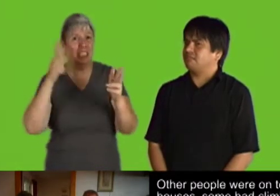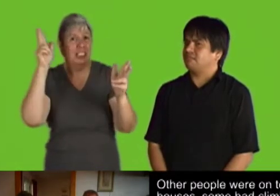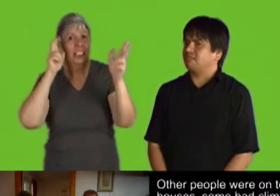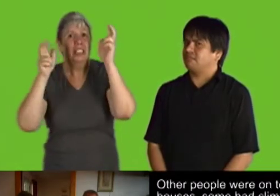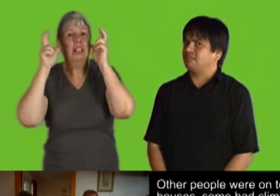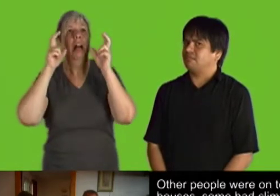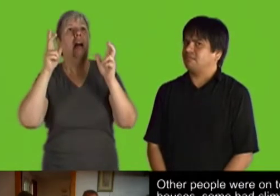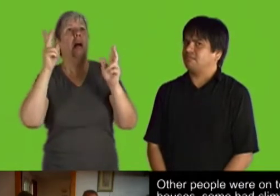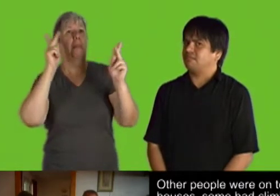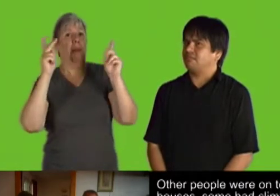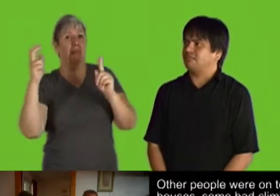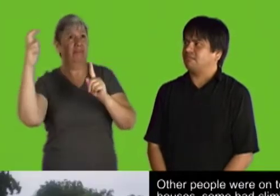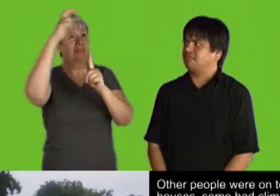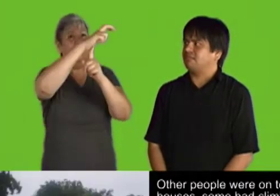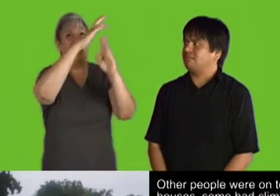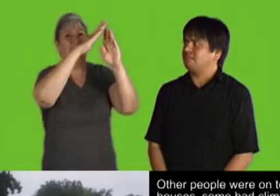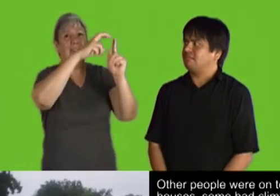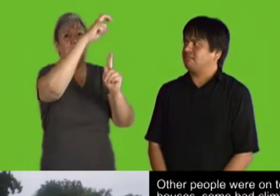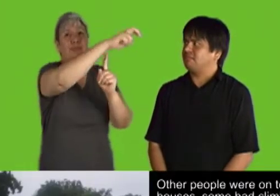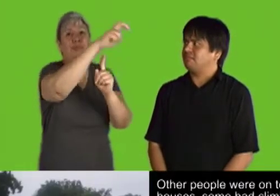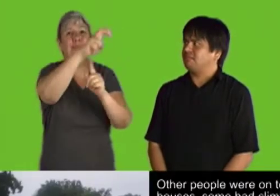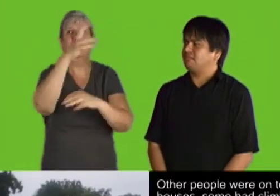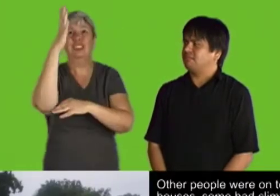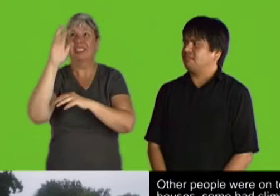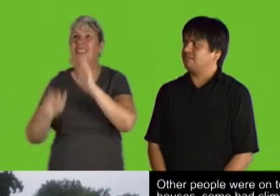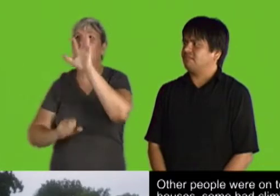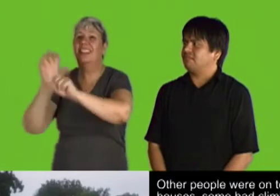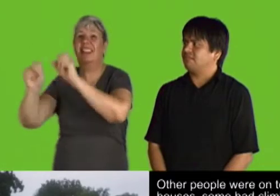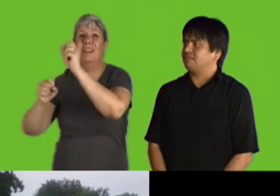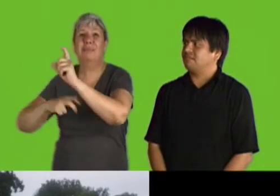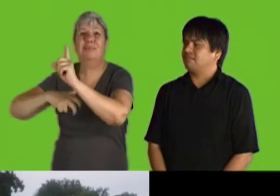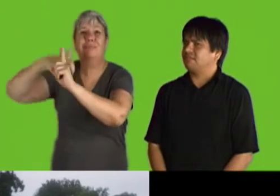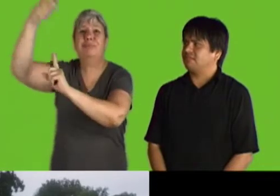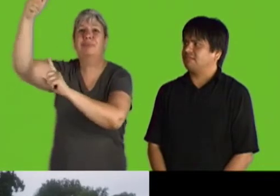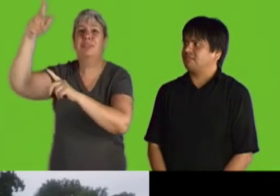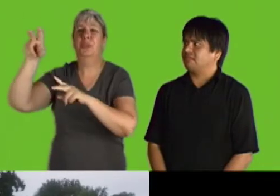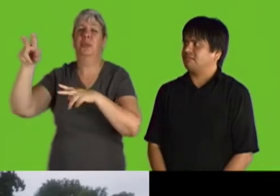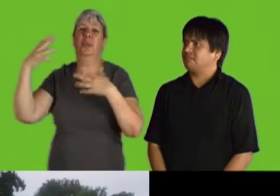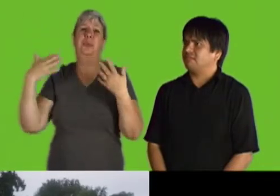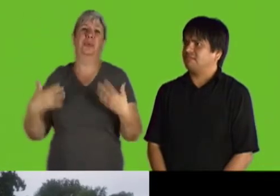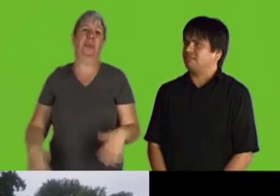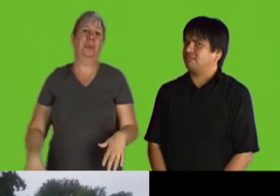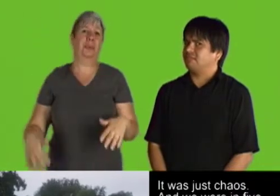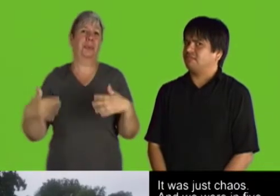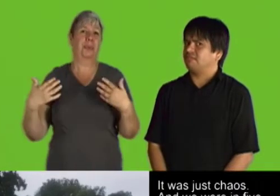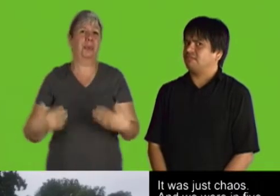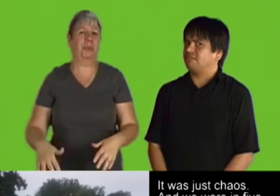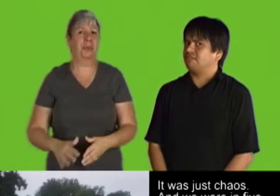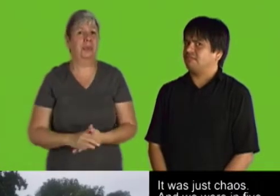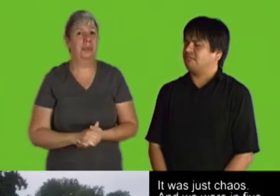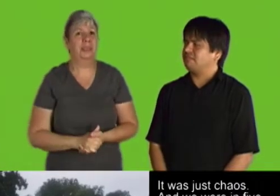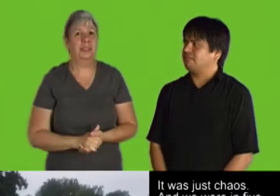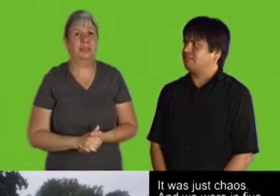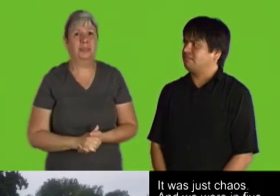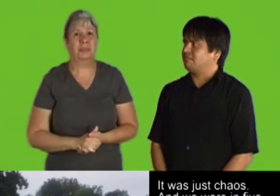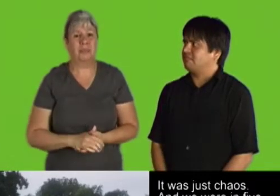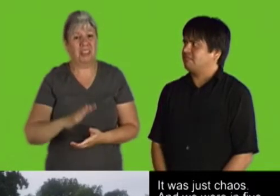Other people were on top of houses. Some had climbed to the top of trees. It was just chaos.